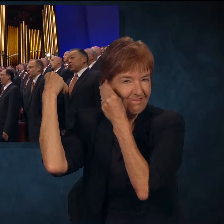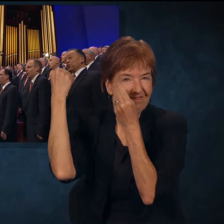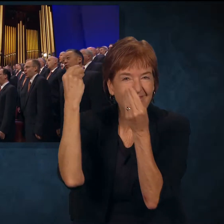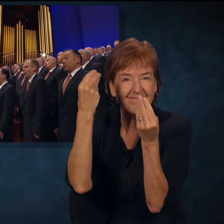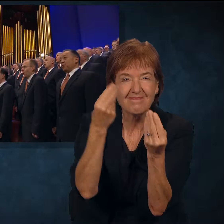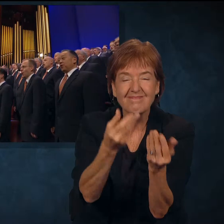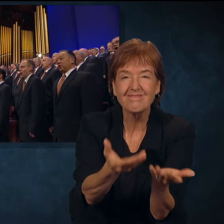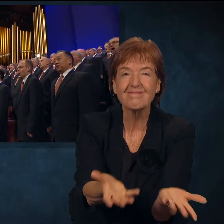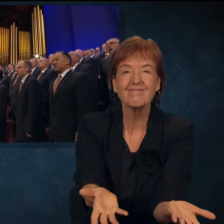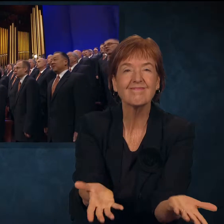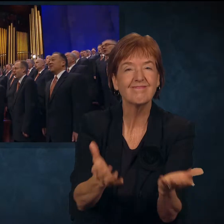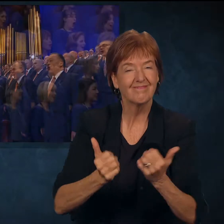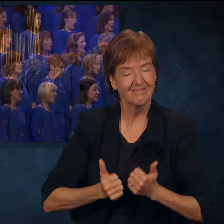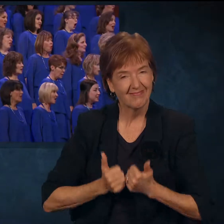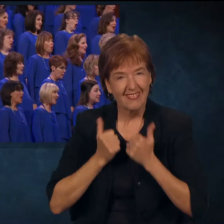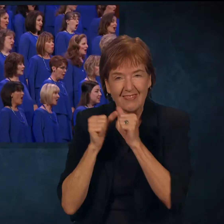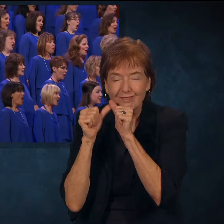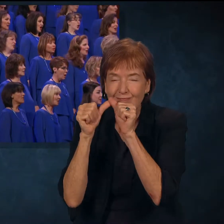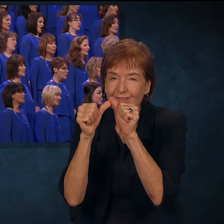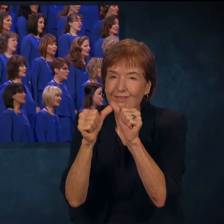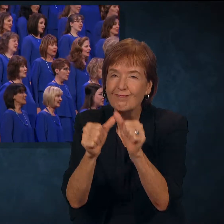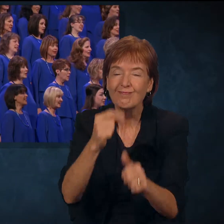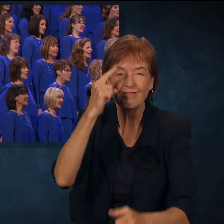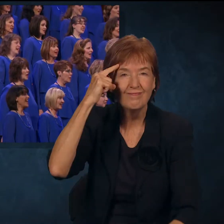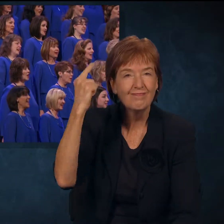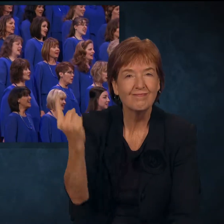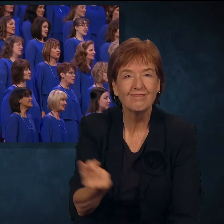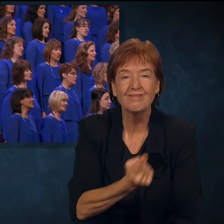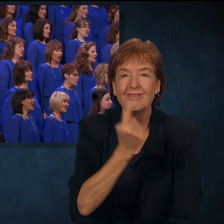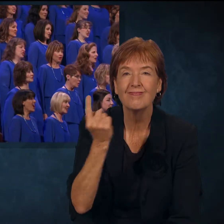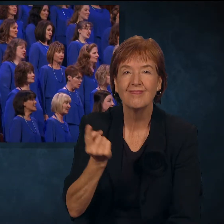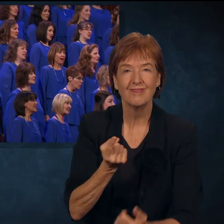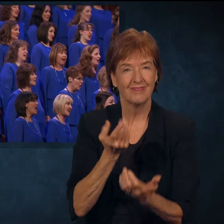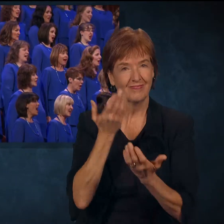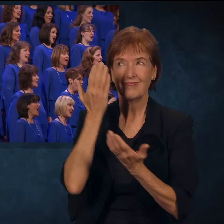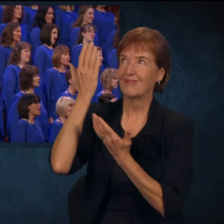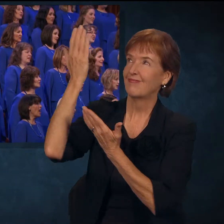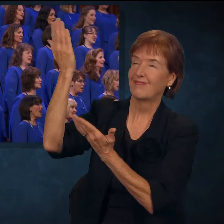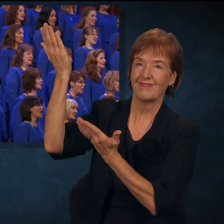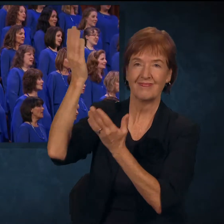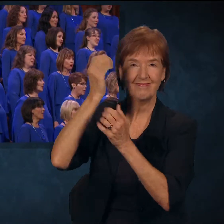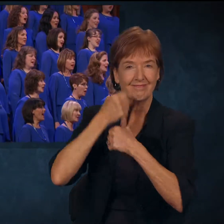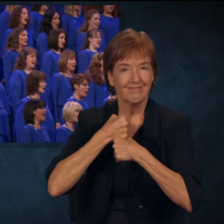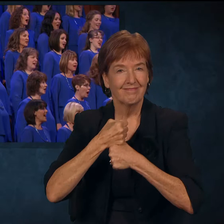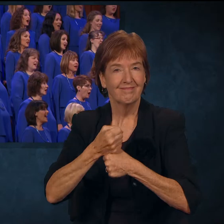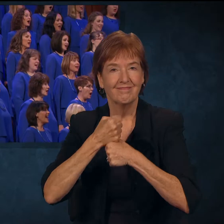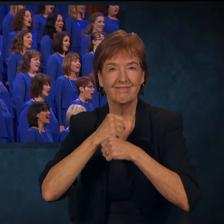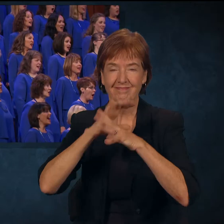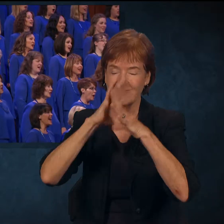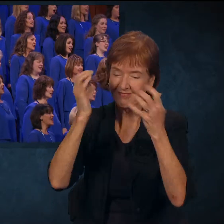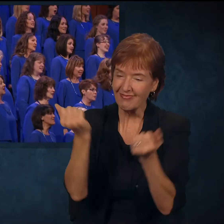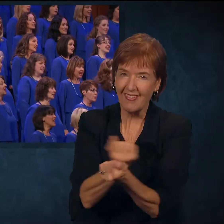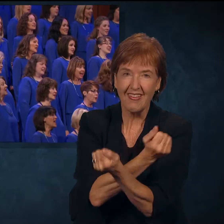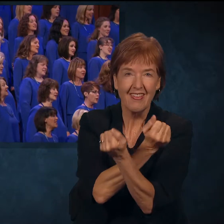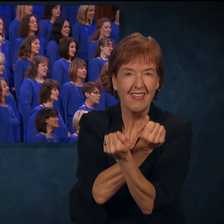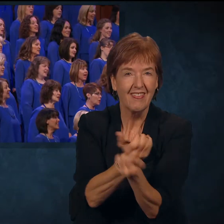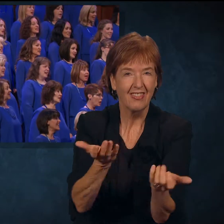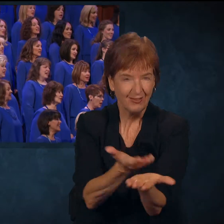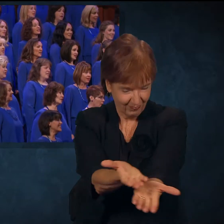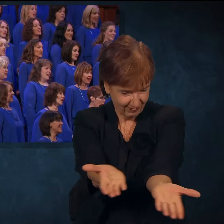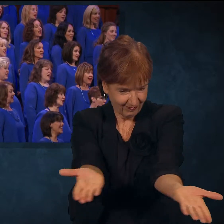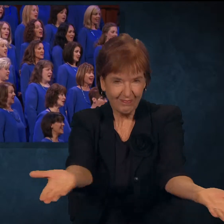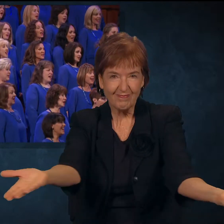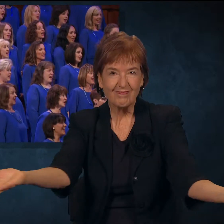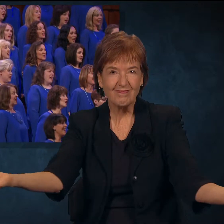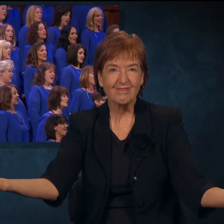is no end, All creation everywhere lives